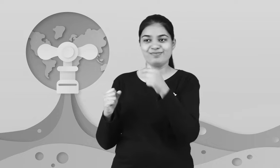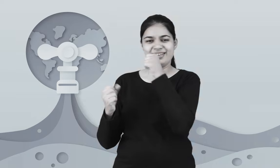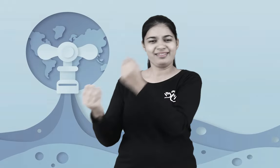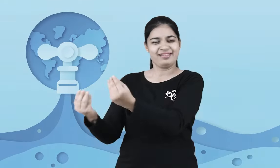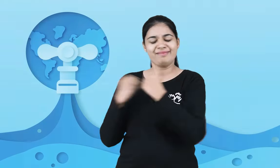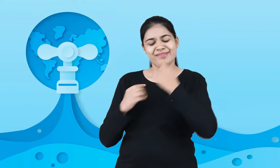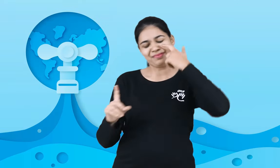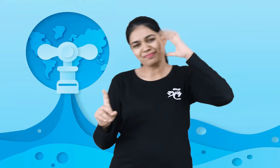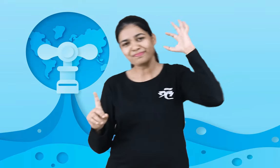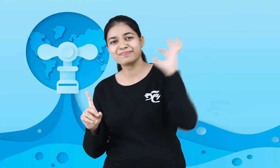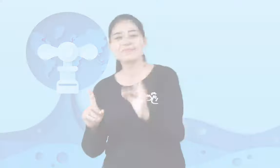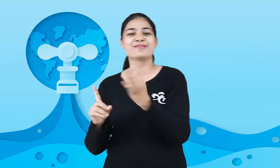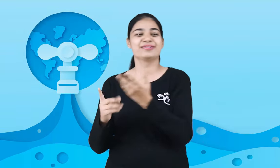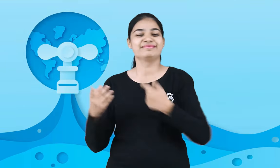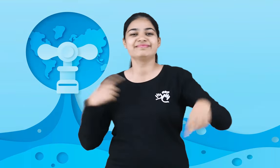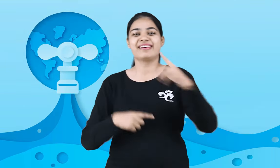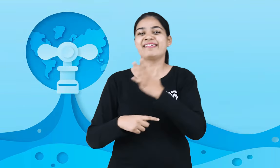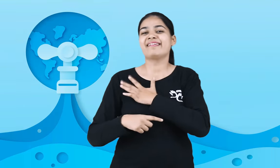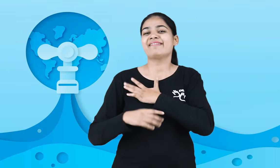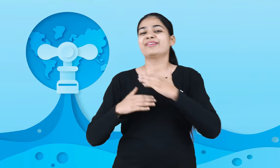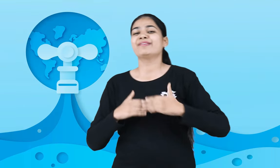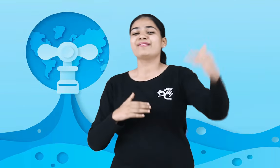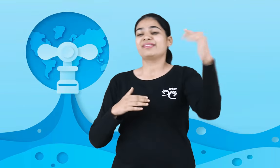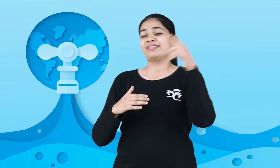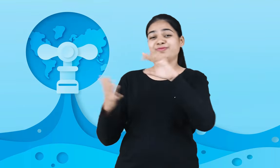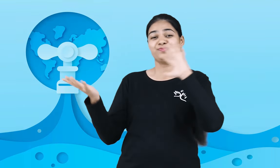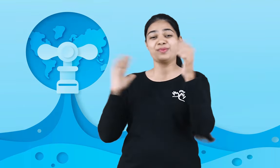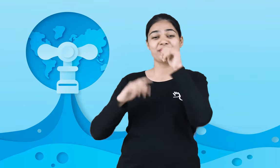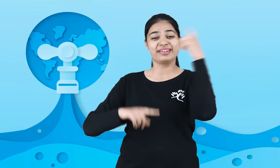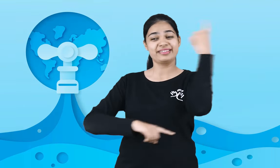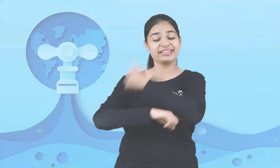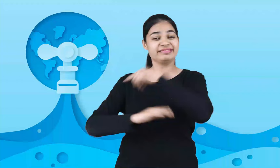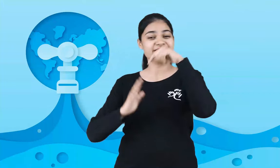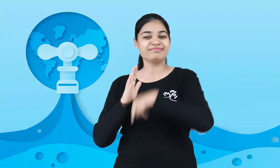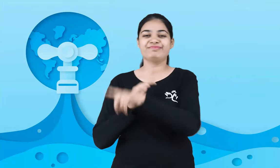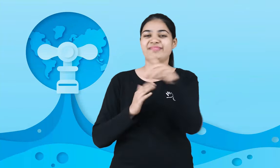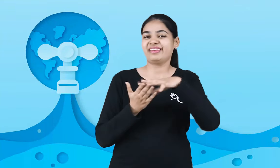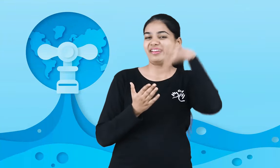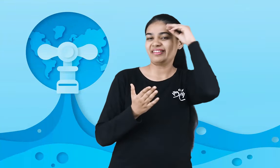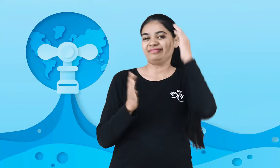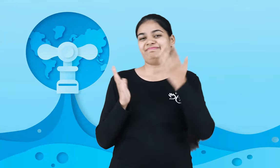And this World Water Day we learn as we emphasize for a prosperous future secured with water.